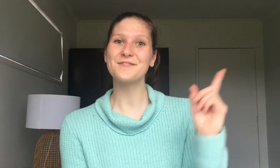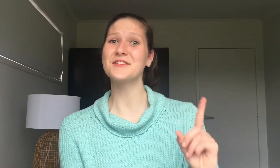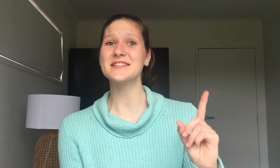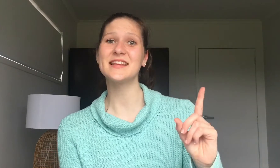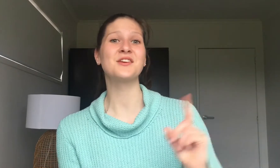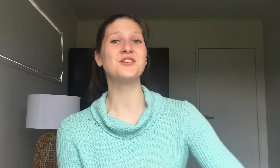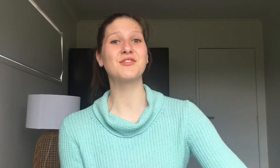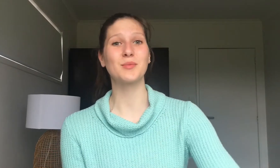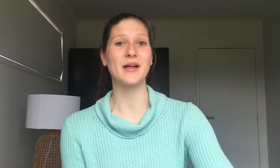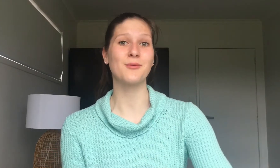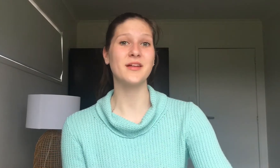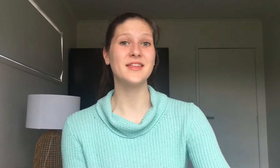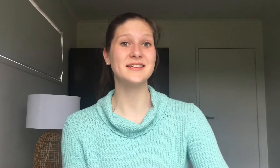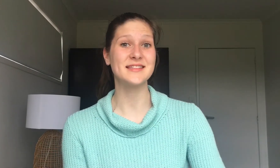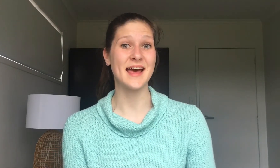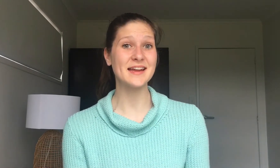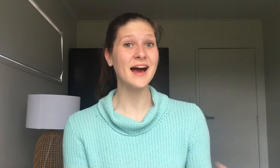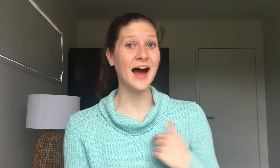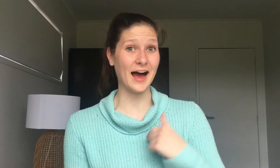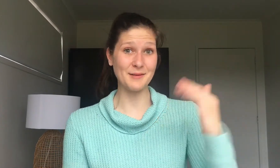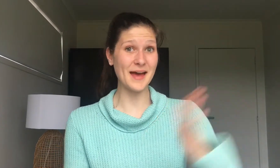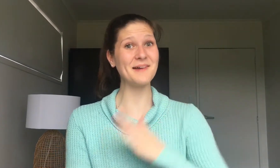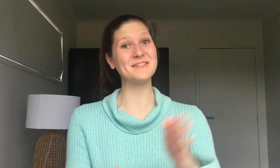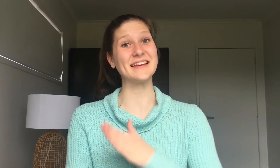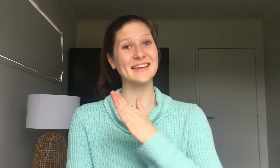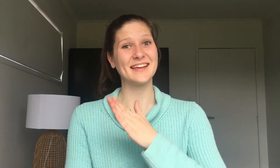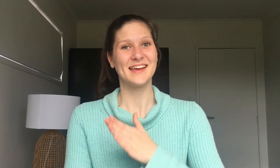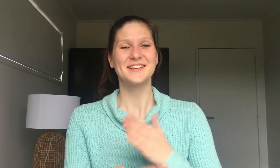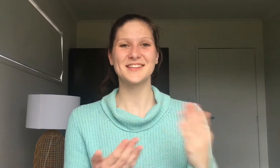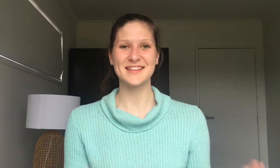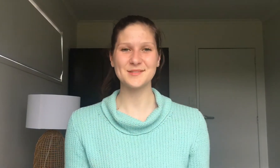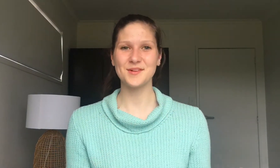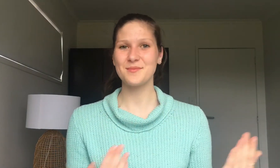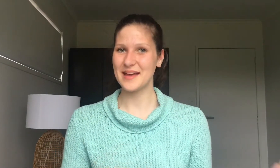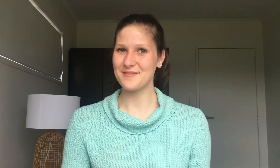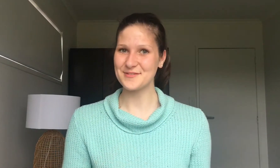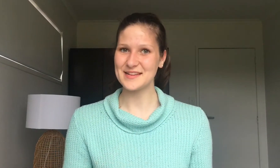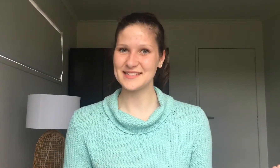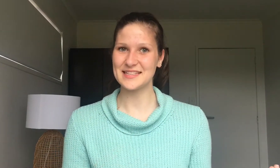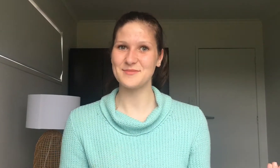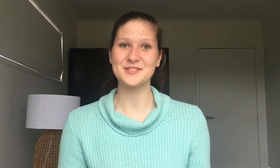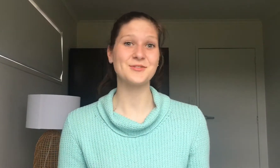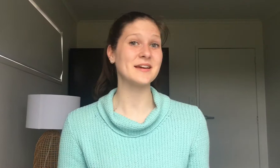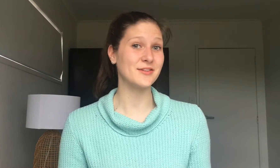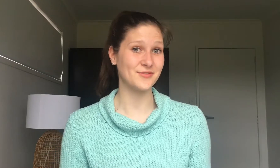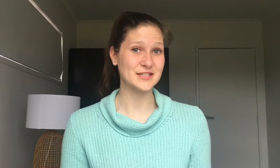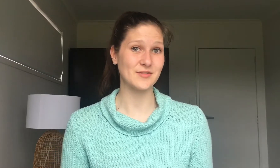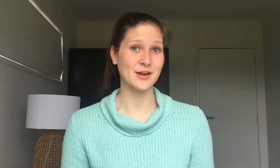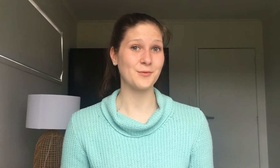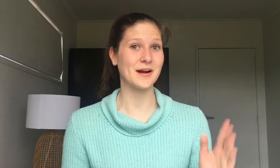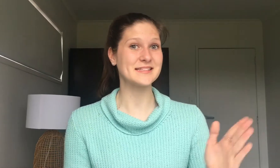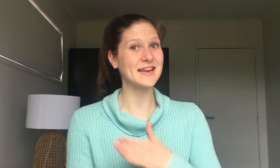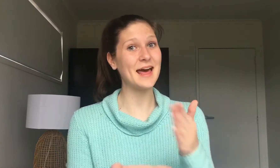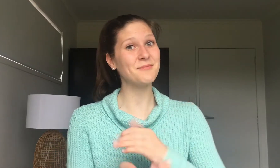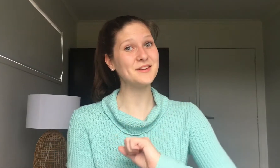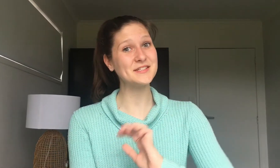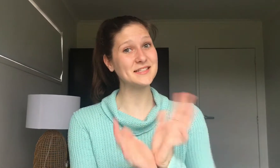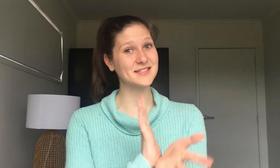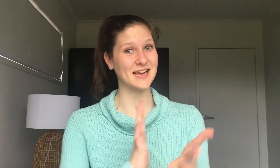first thing that you can reply with is that I'm happy. So this one you may have already seen me do in the first video where I said happy New Zealand Sign